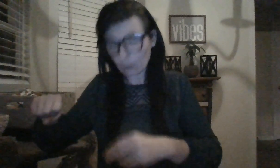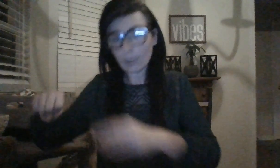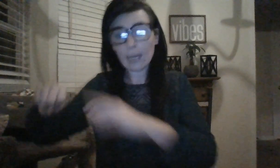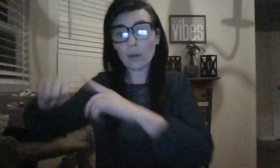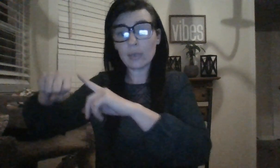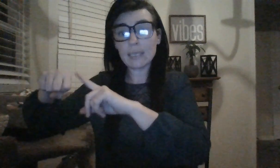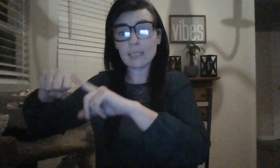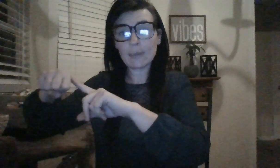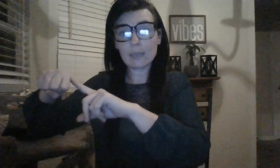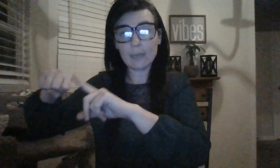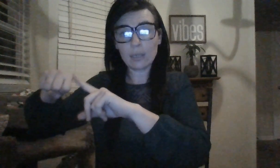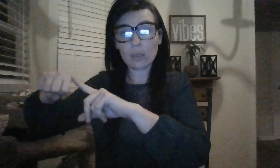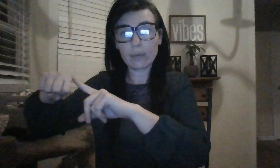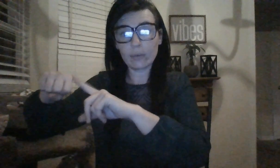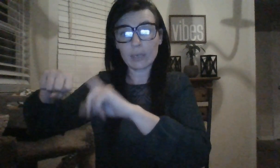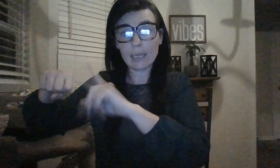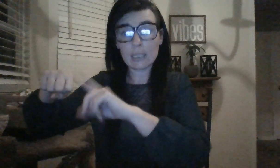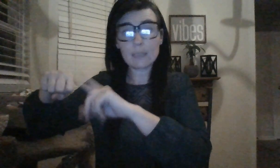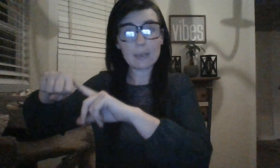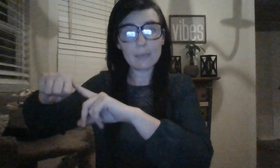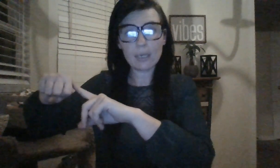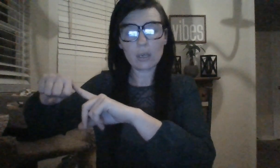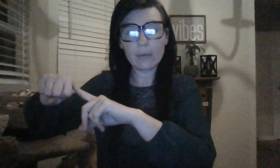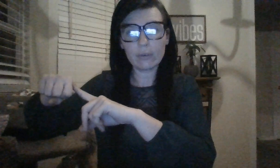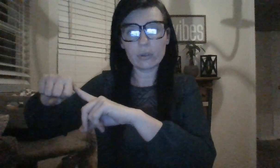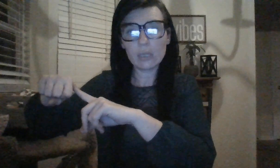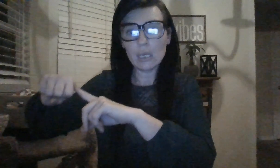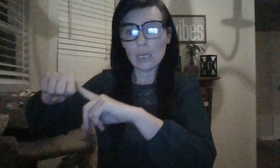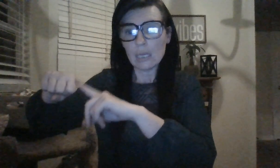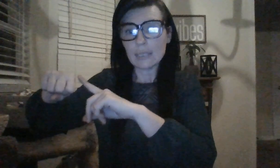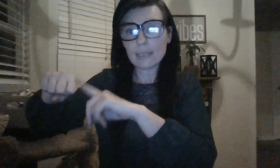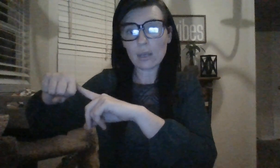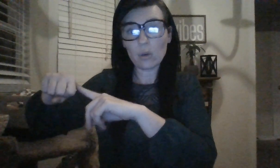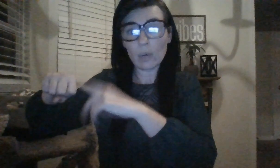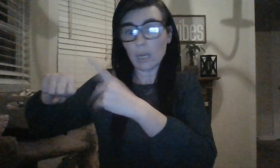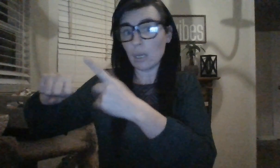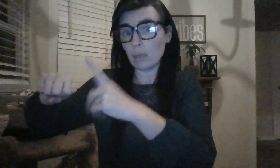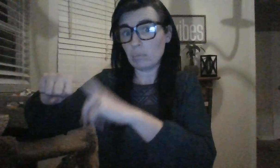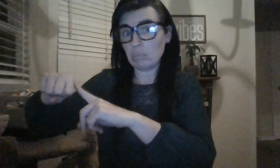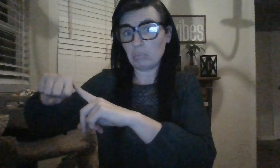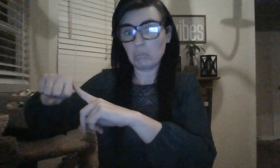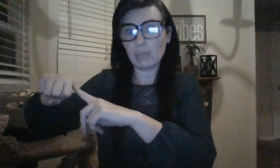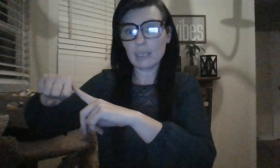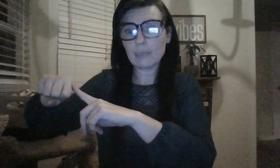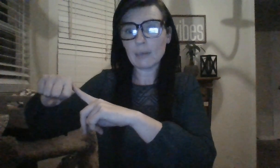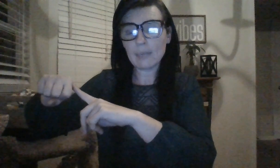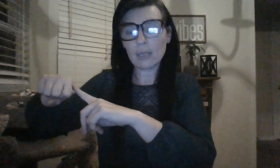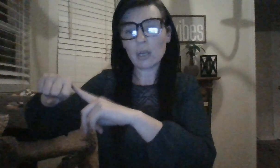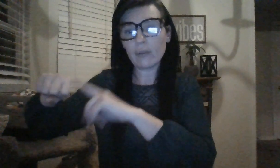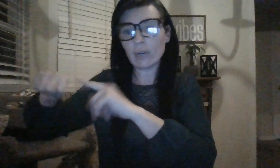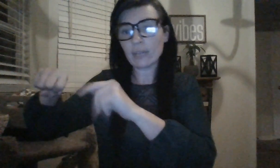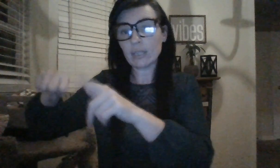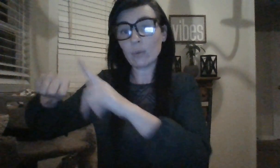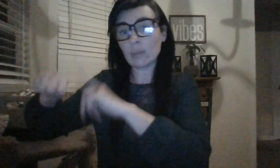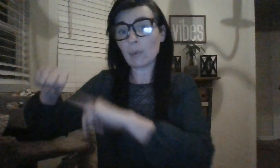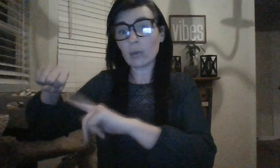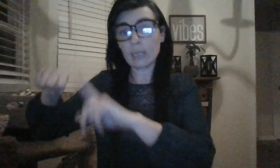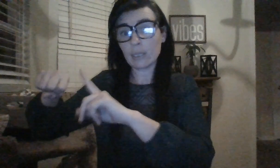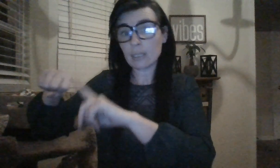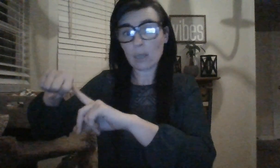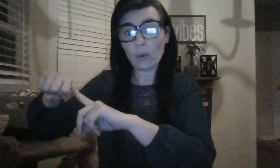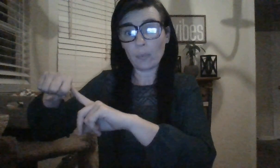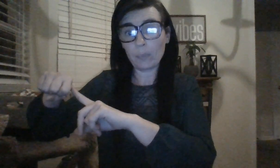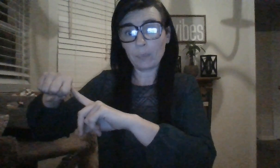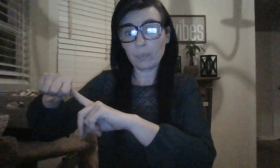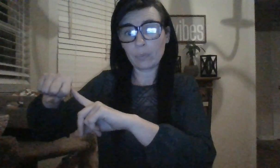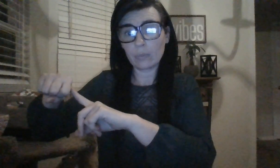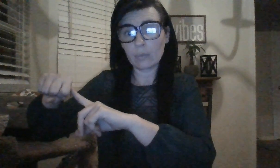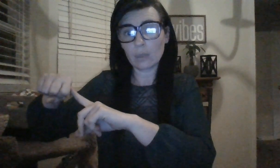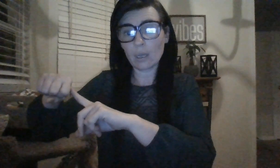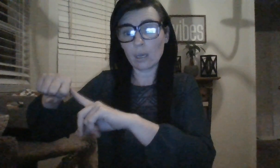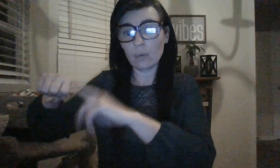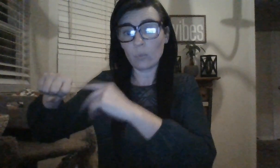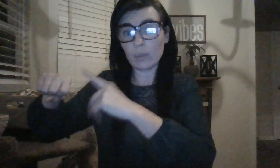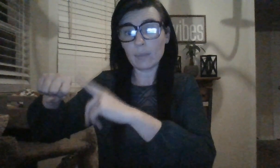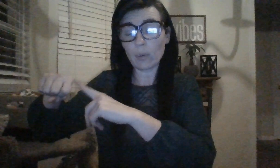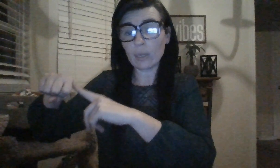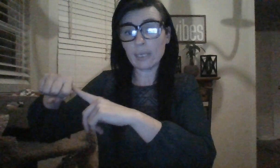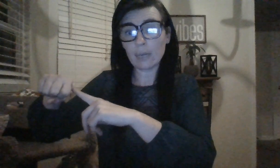Okay, I heard it's about to be uncovered. And it's about to be uncovered. So it's about to be uncovered, I think, with the burning of this home. With it burning